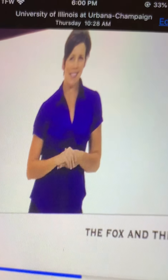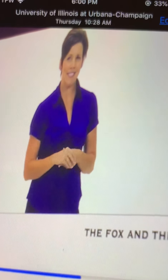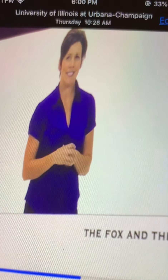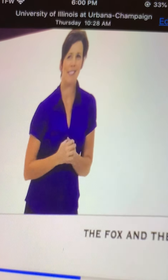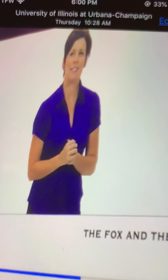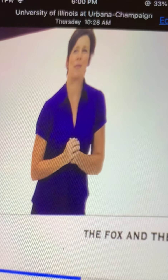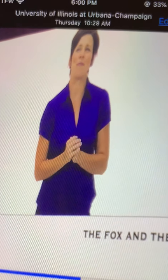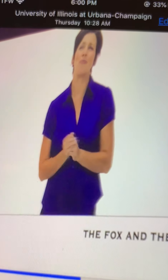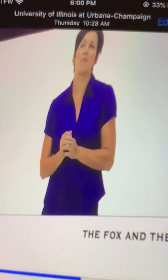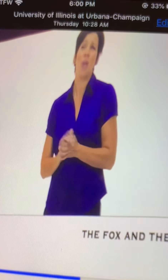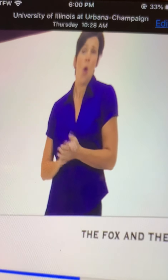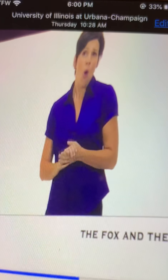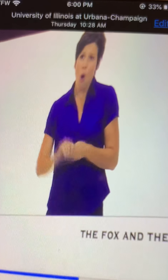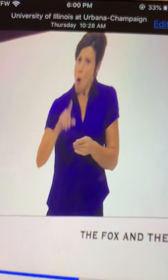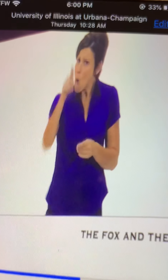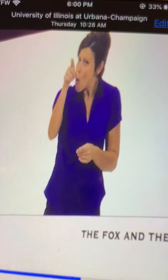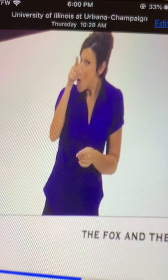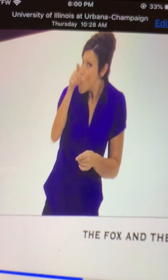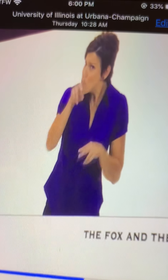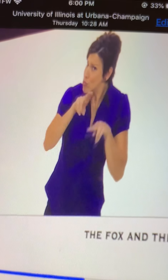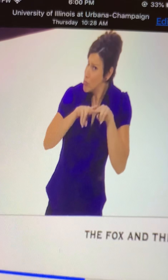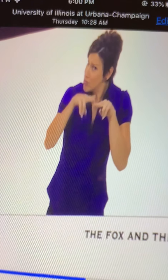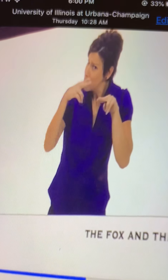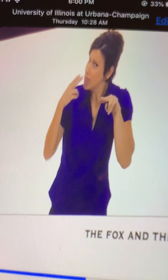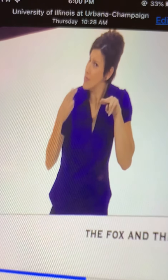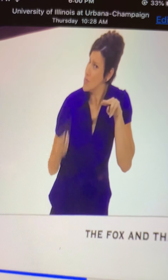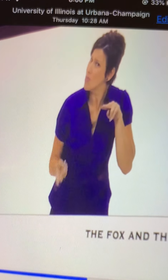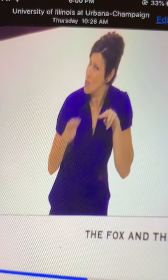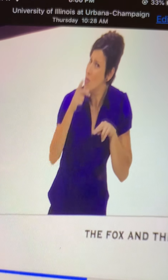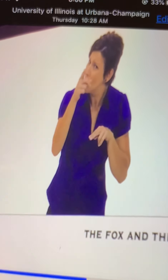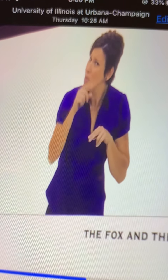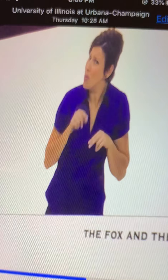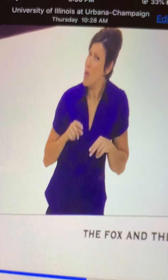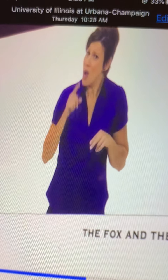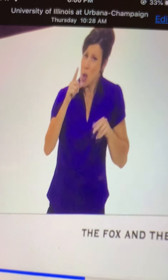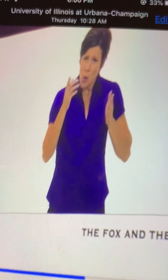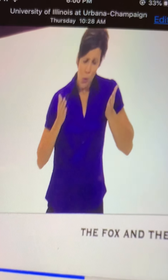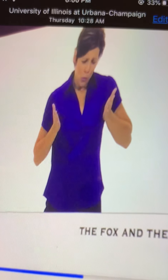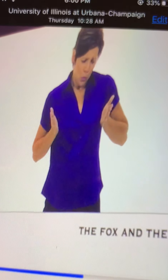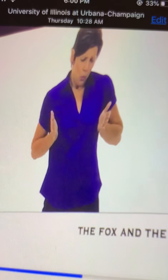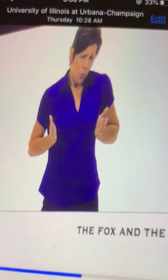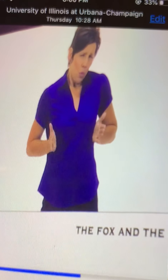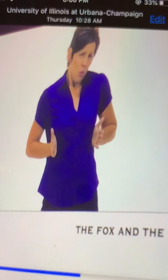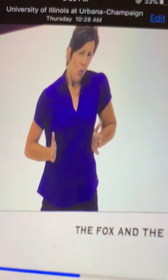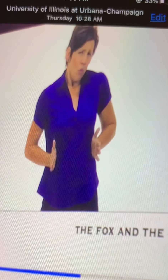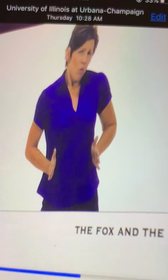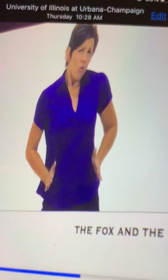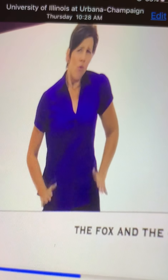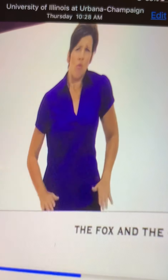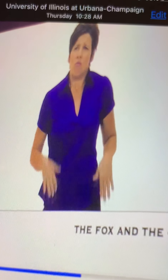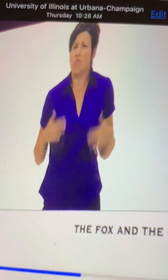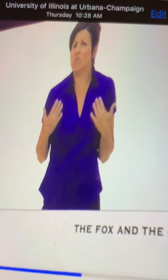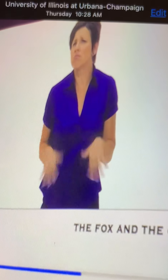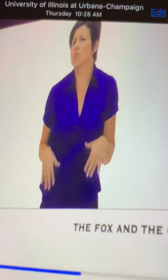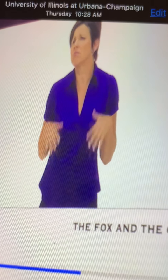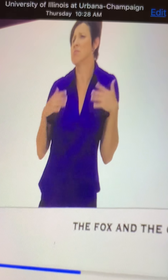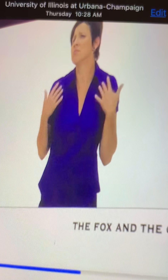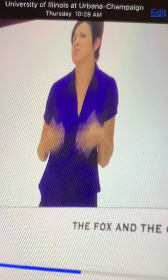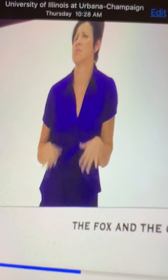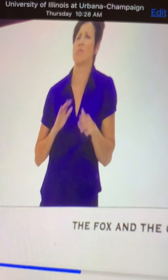is not anything to write home about. Now, in comparison to the other conversion kit weapons we've made, honestly, I would say it just sits in the middle of the pack.